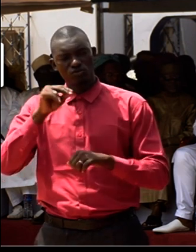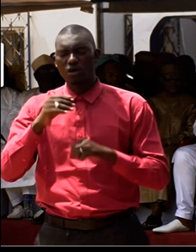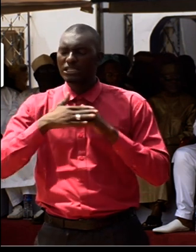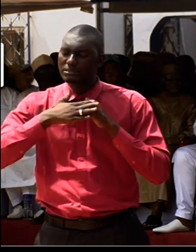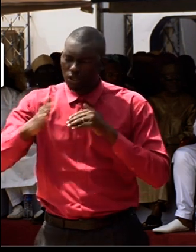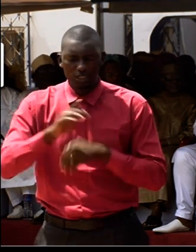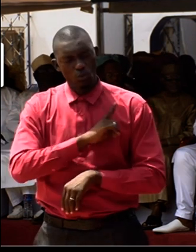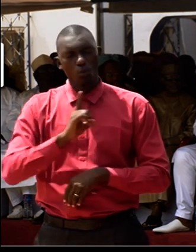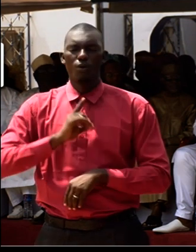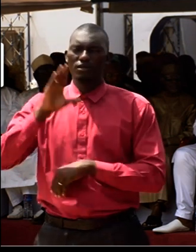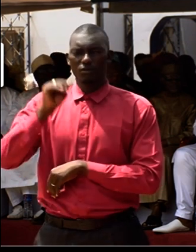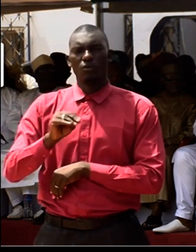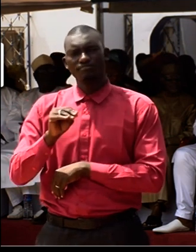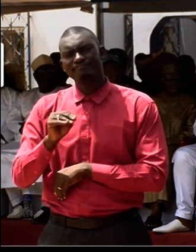did.